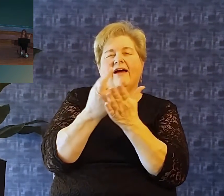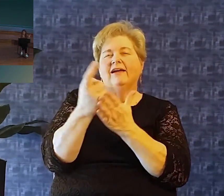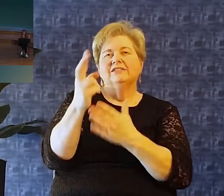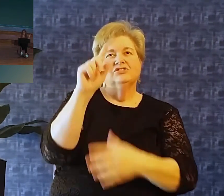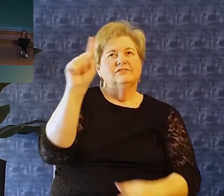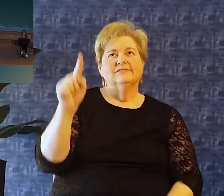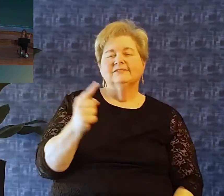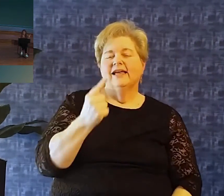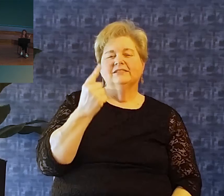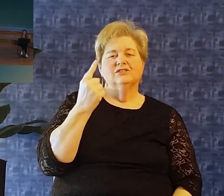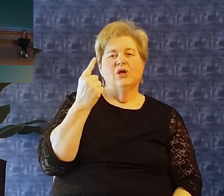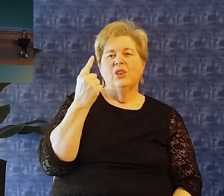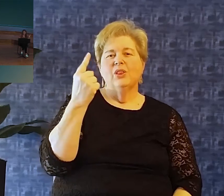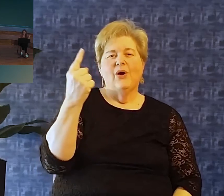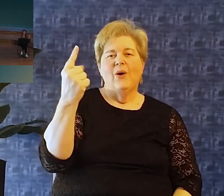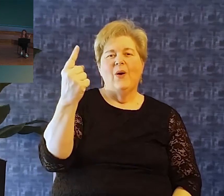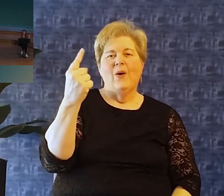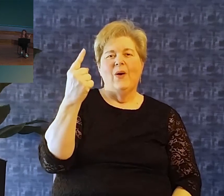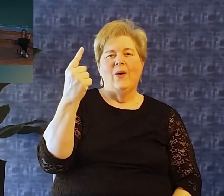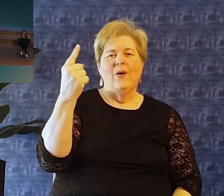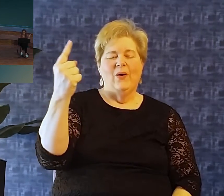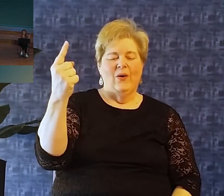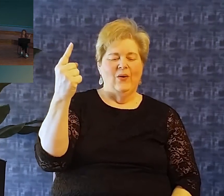righteousness alone